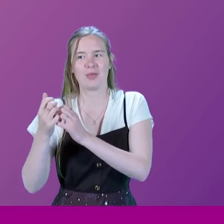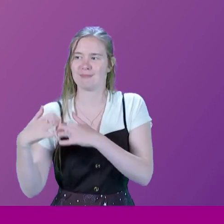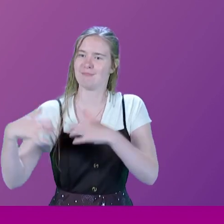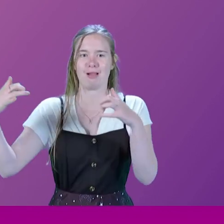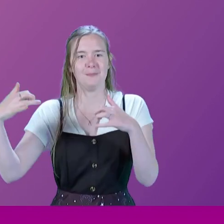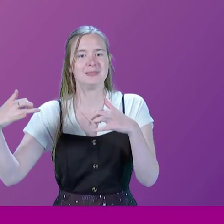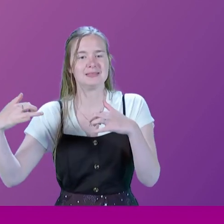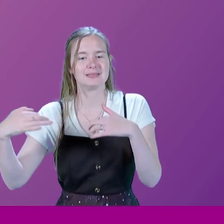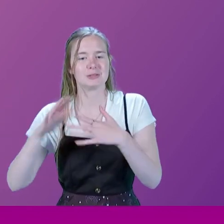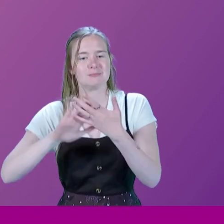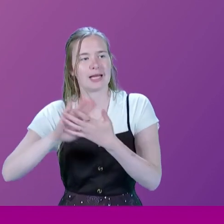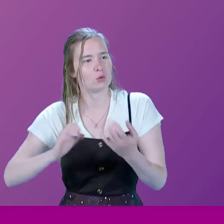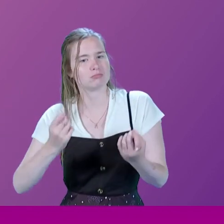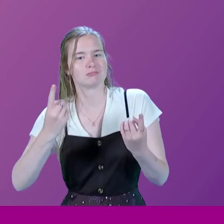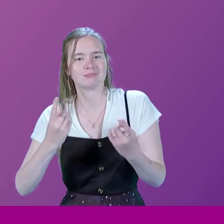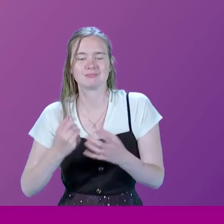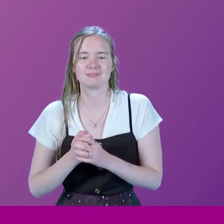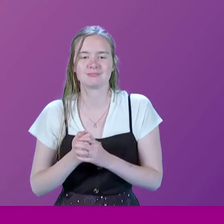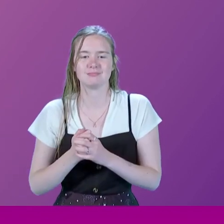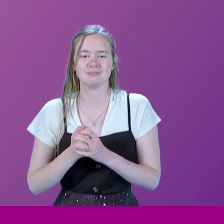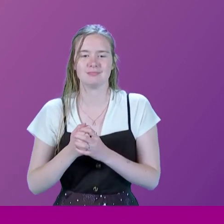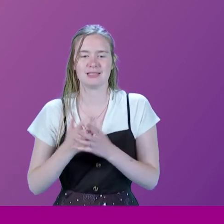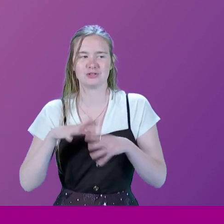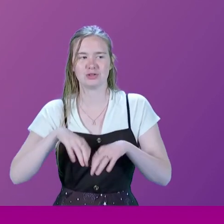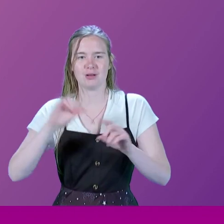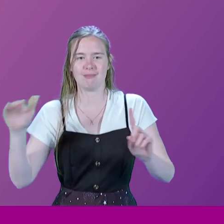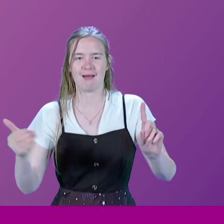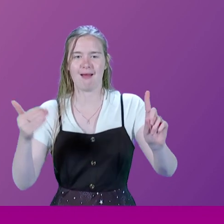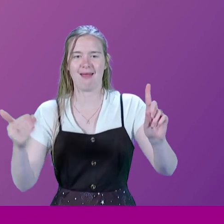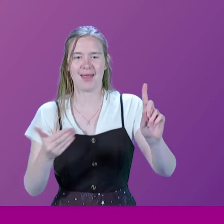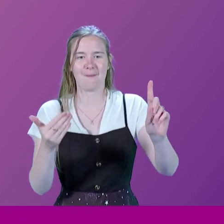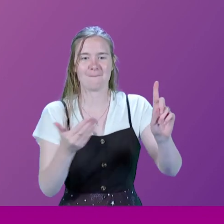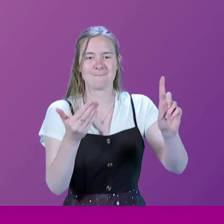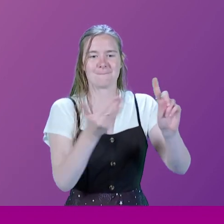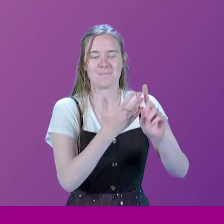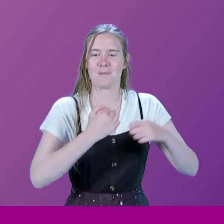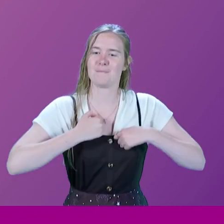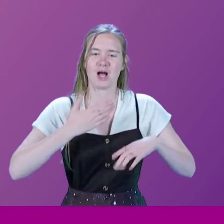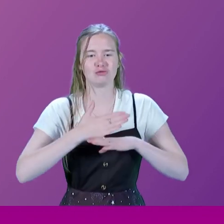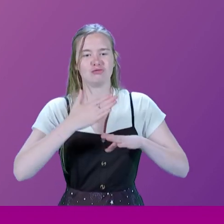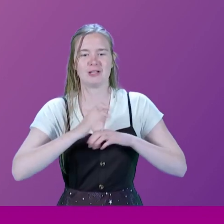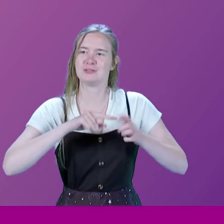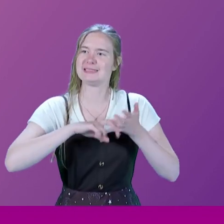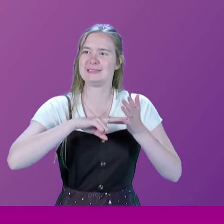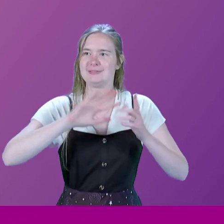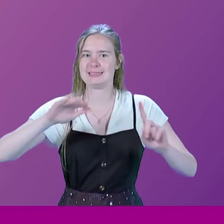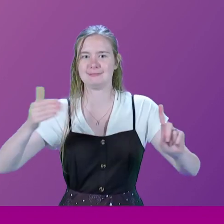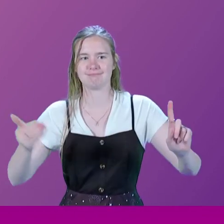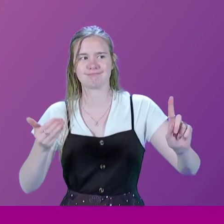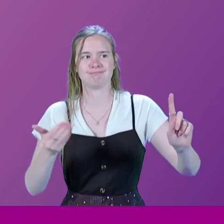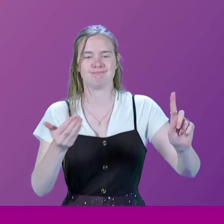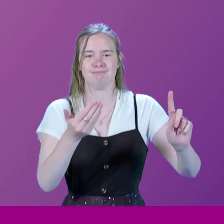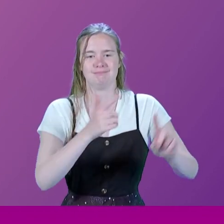Parliament. So, you know, I began to set a trajectory for resuming my career in television. Because,